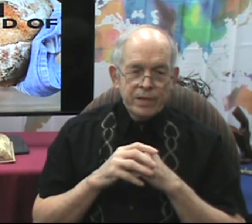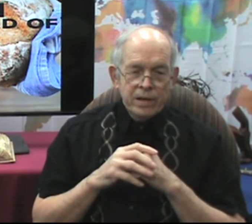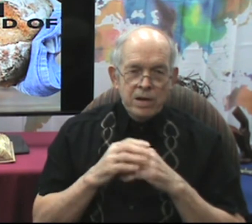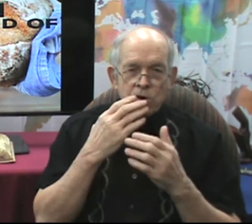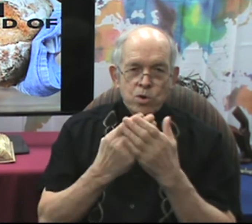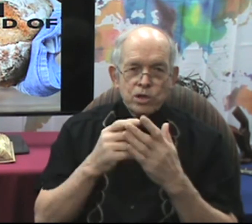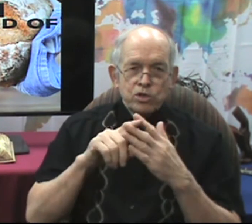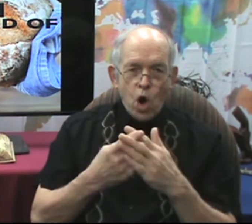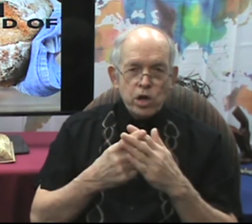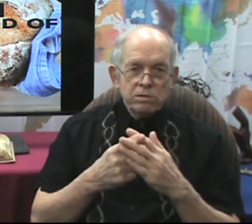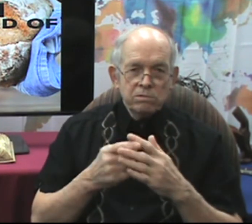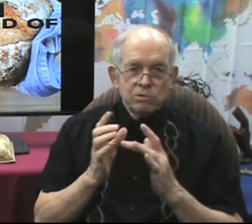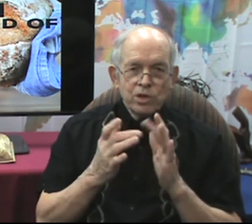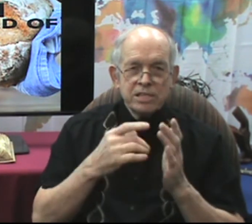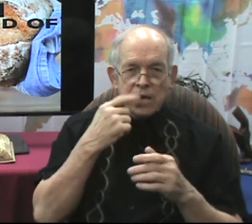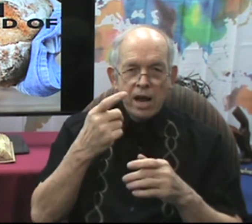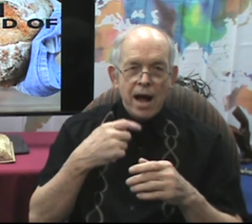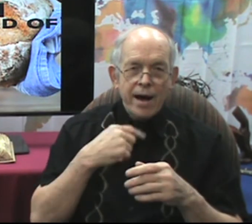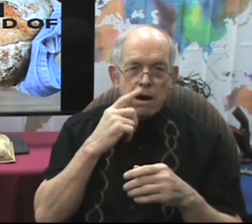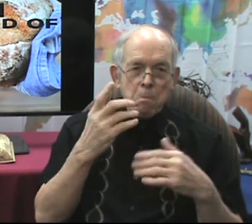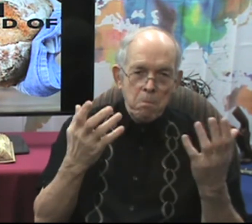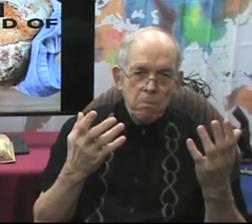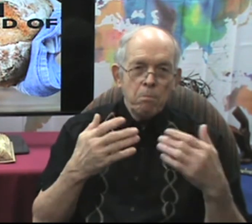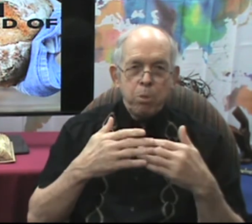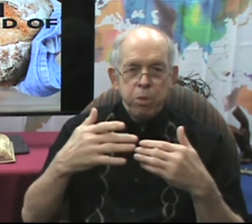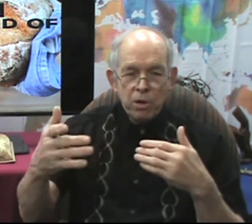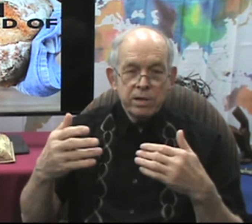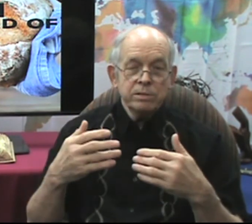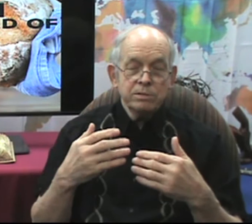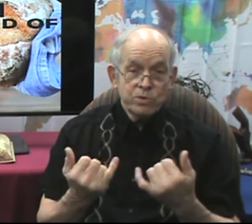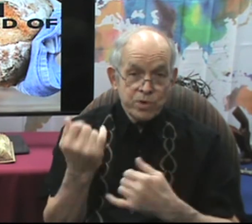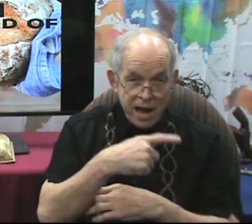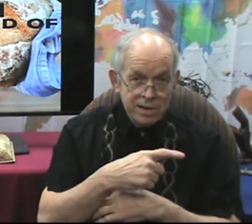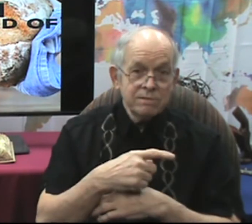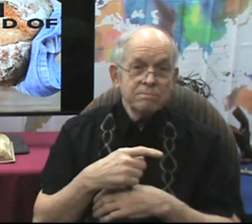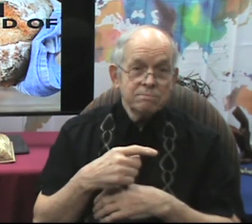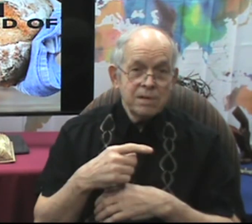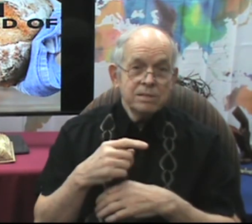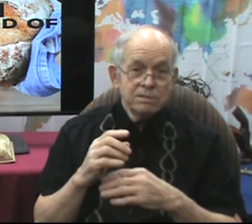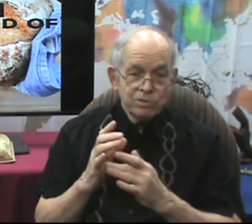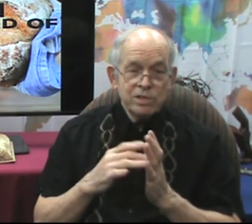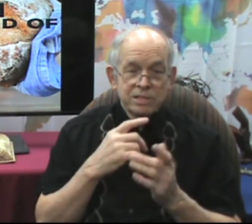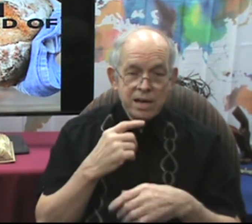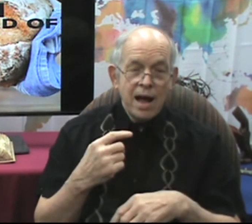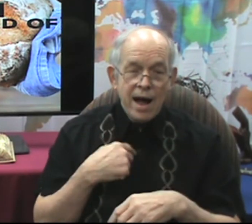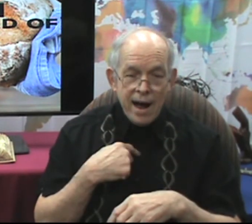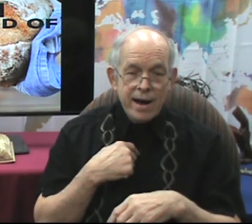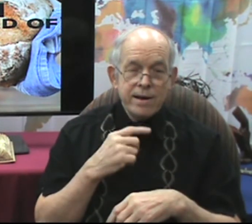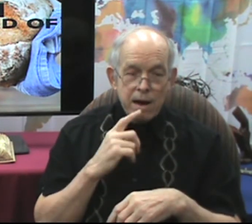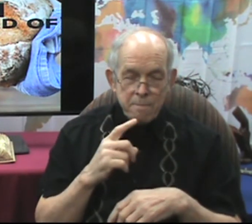First story, we say I am the bread You can say I am